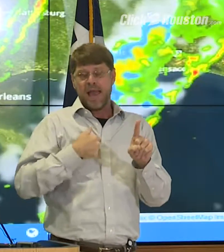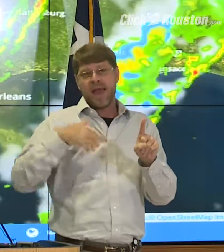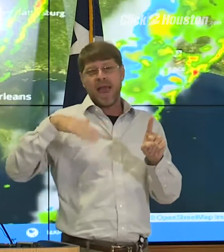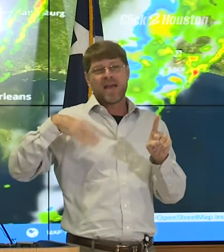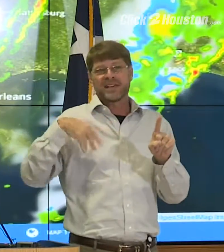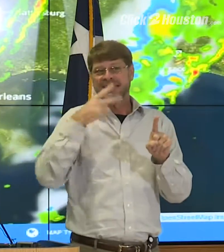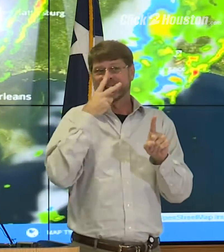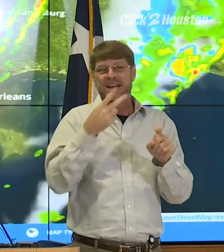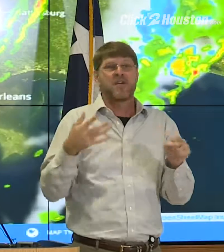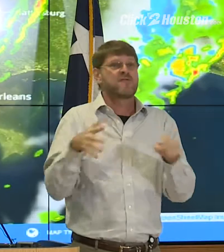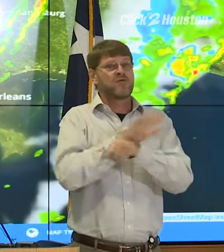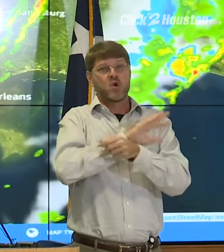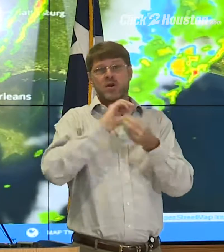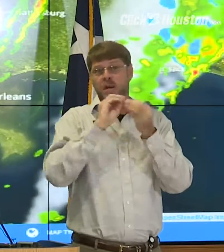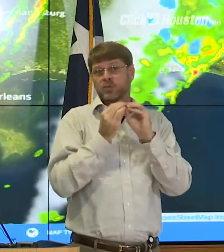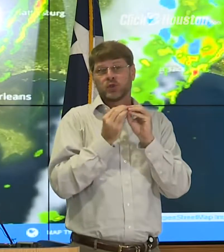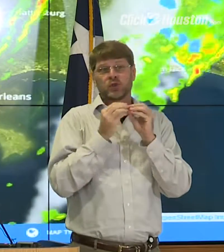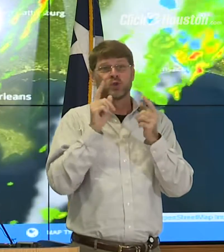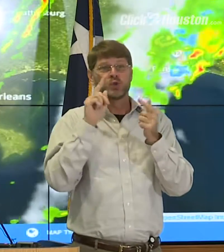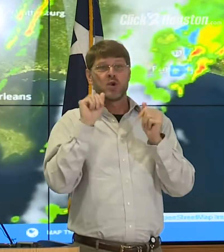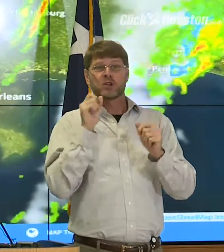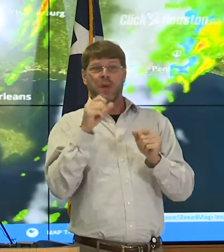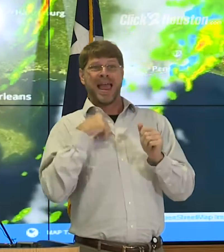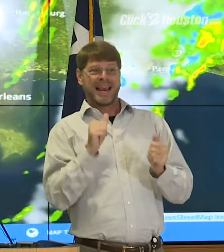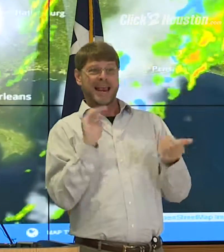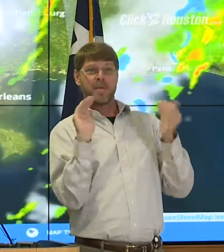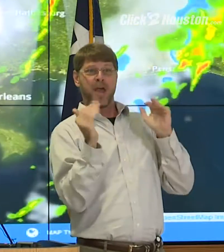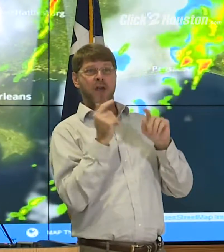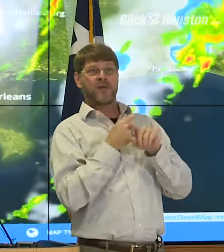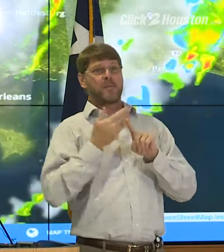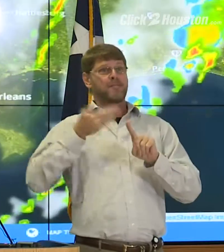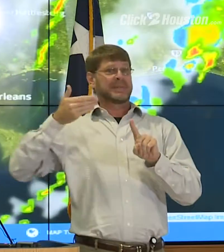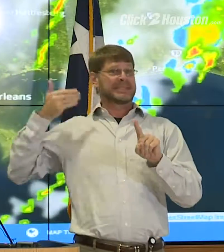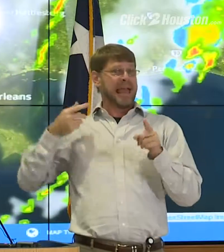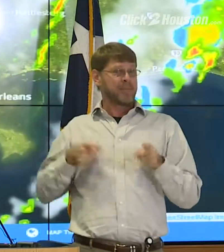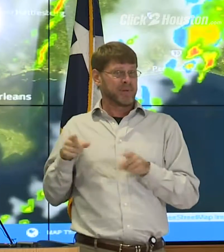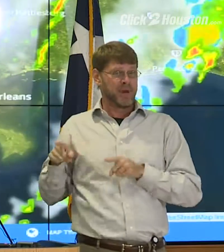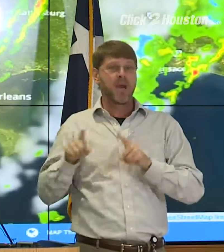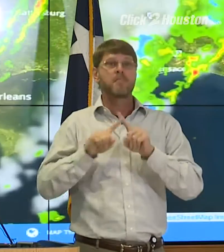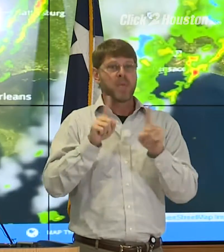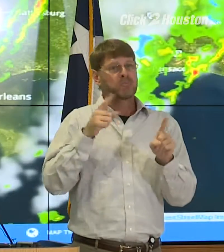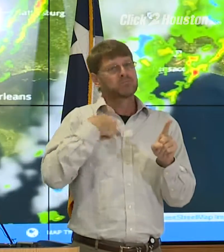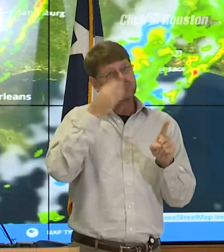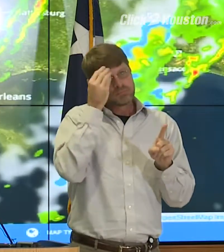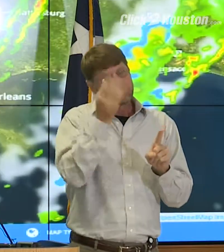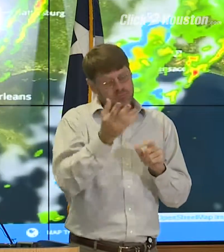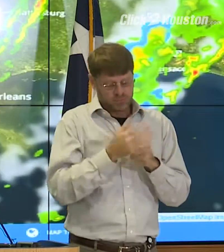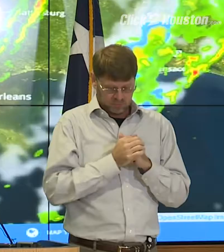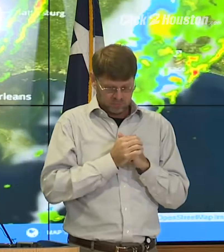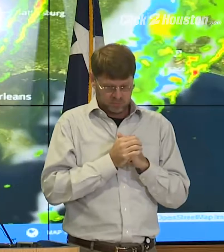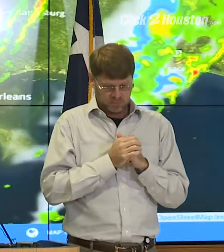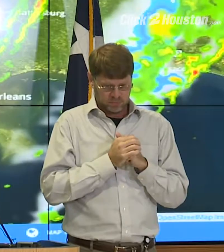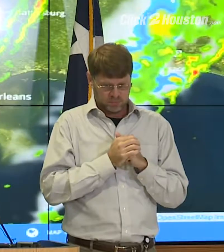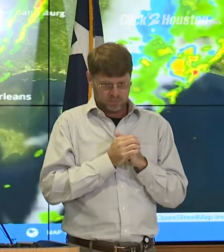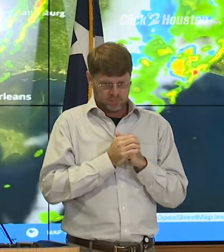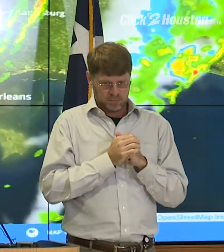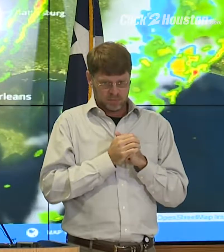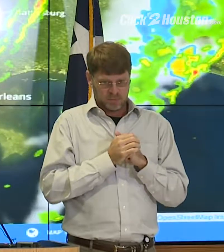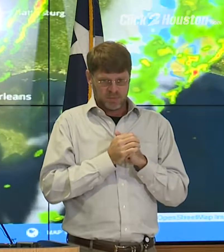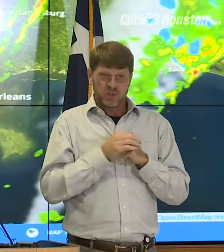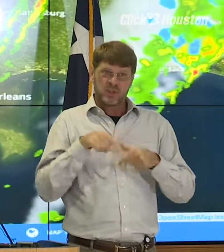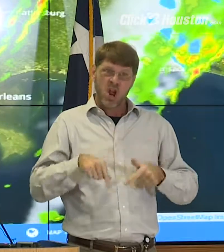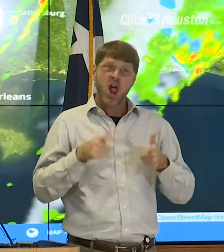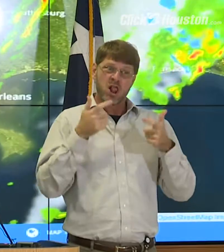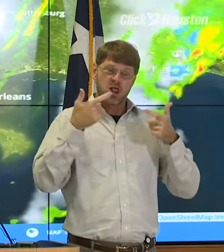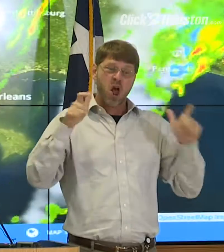not yet seen the full scope of this to make comparisons, but let me offer this. While this is a very